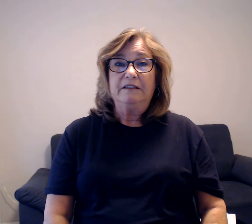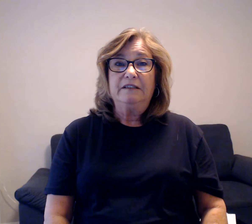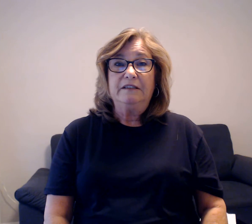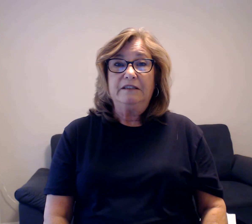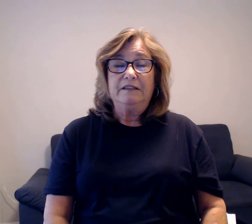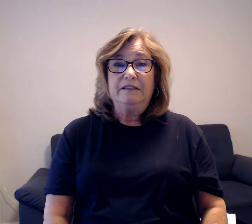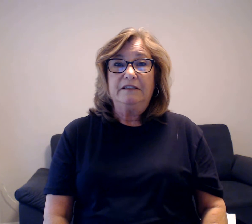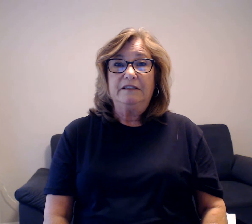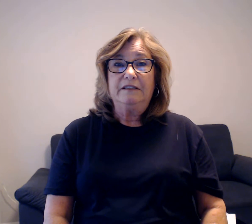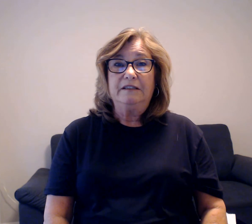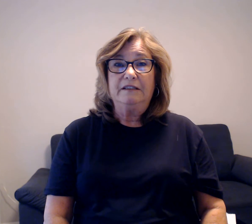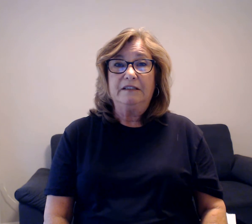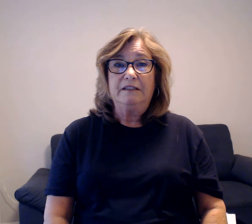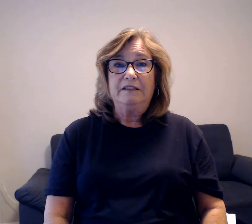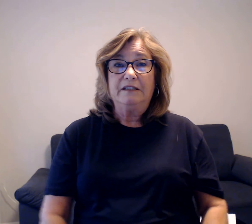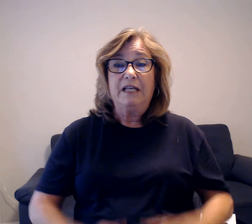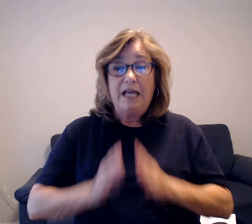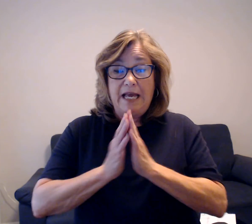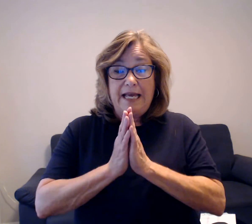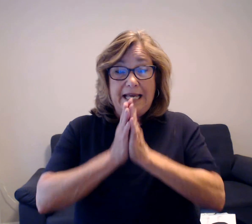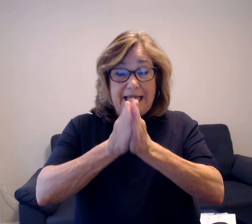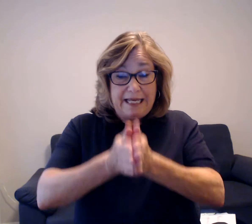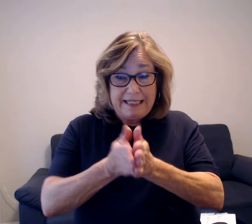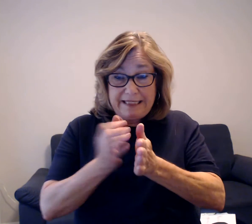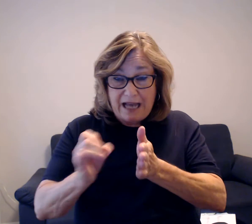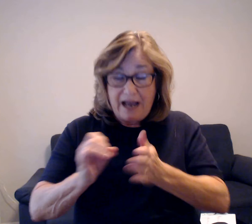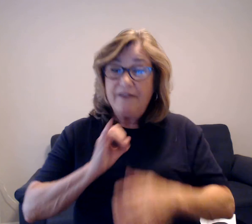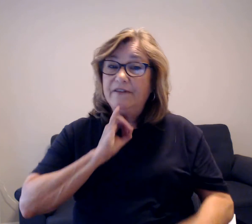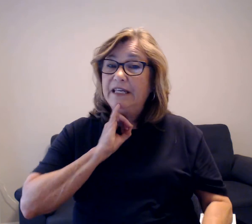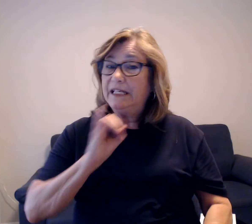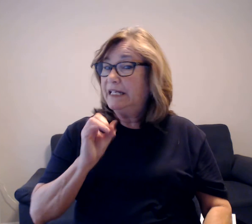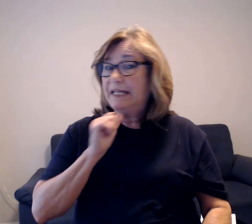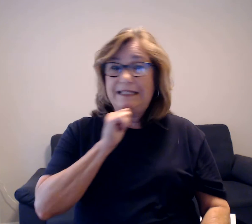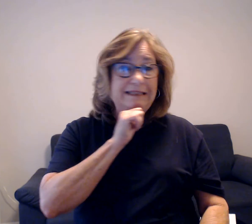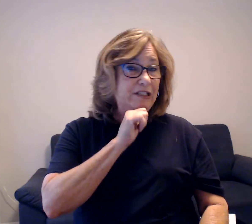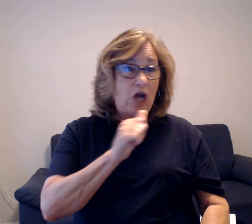Diving is not allowed in the lake.